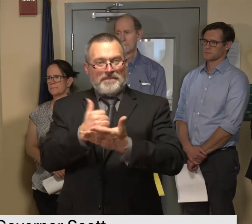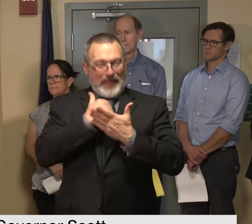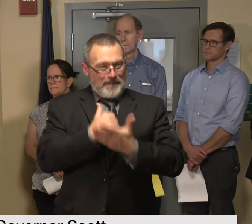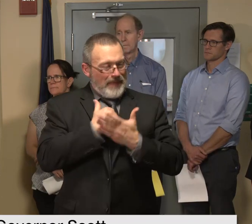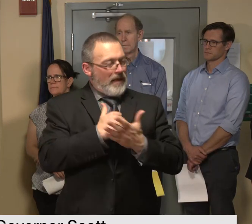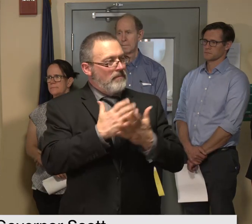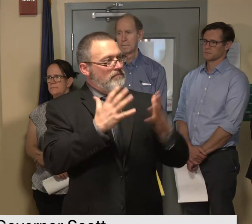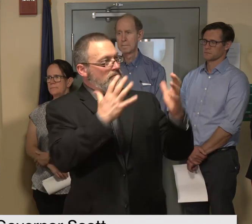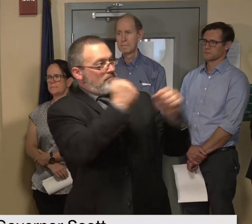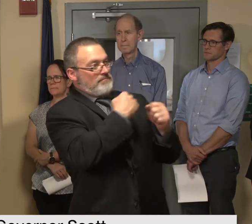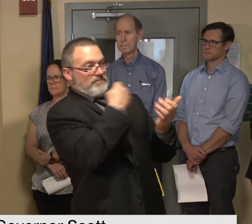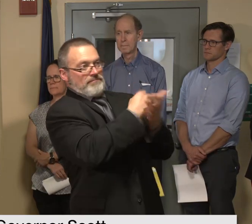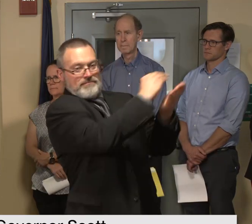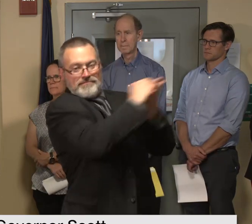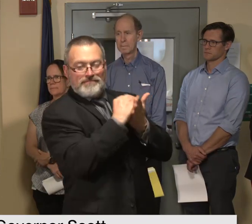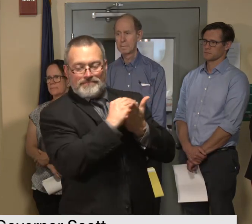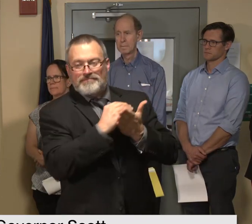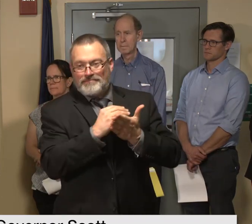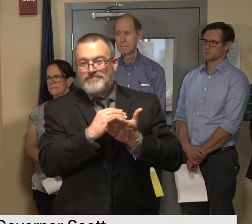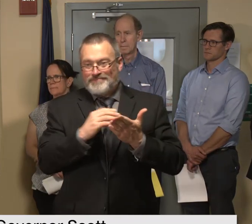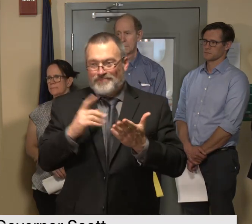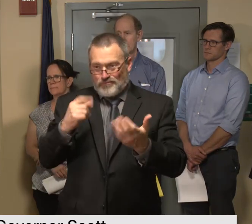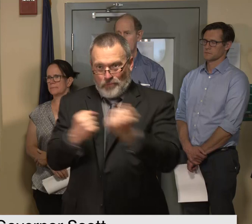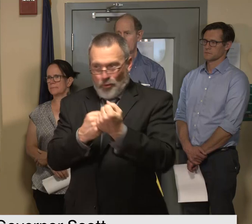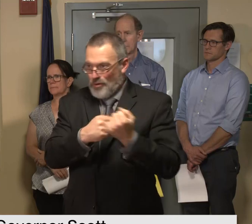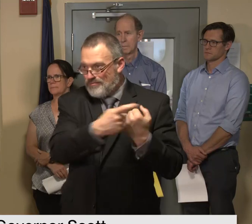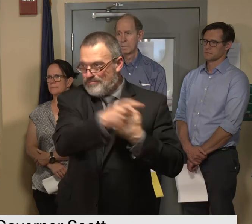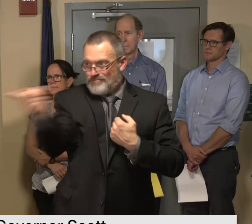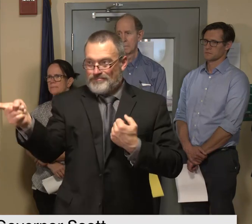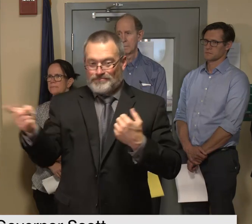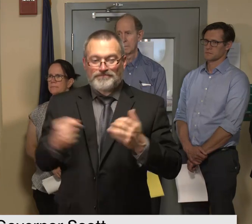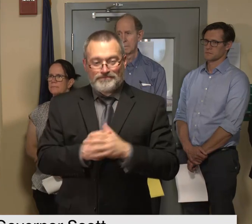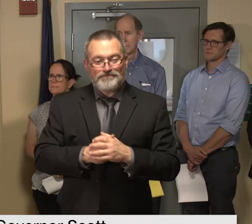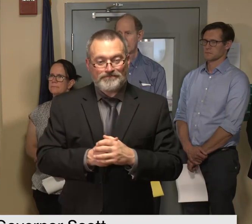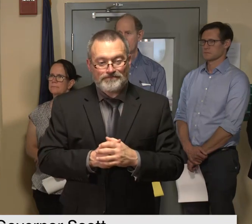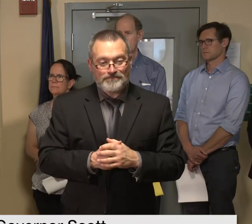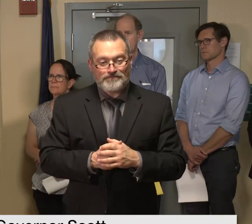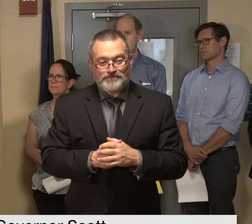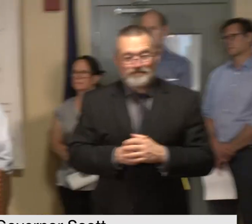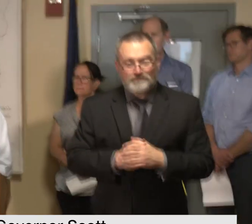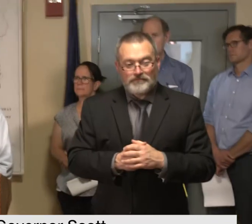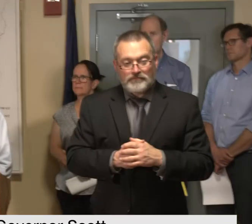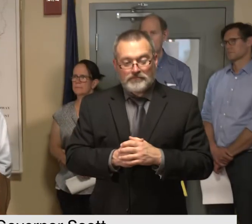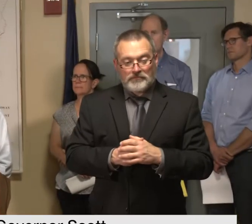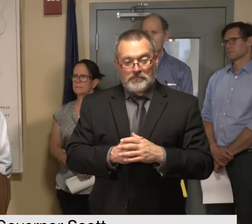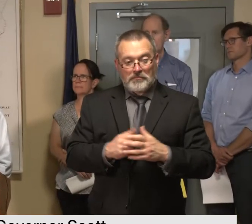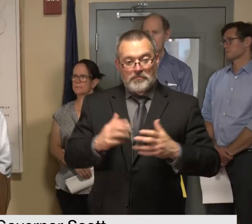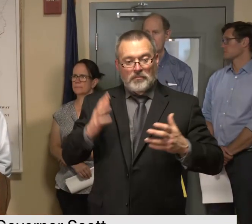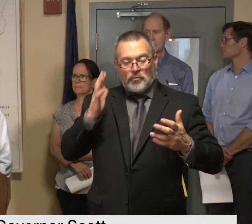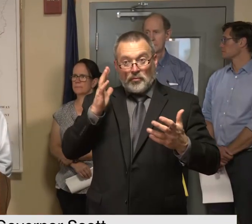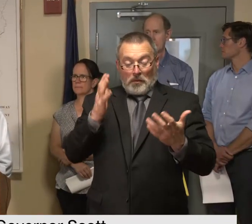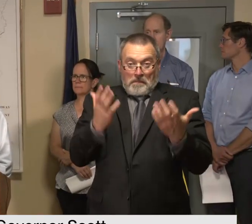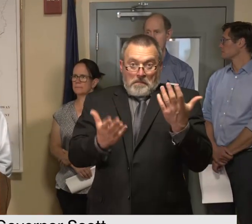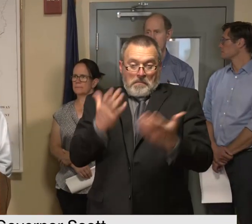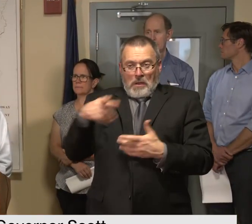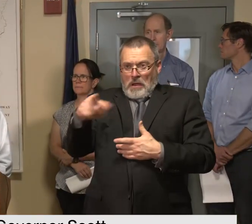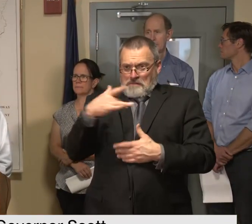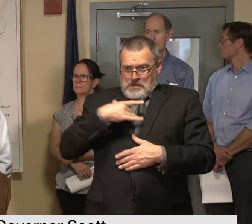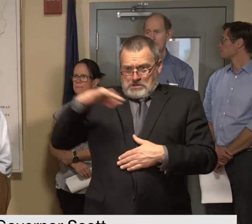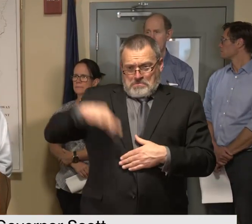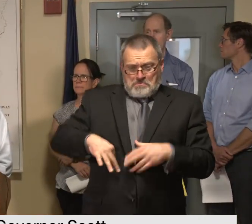return it will help the overall cause to do so one of the biggest concerns that i've heard over the last year was that